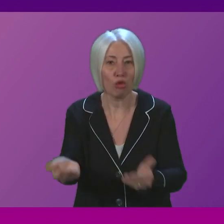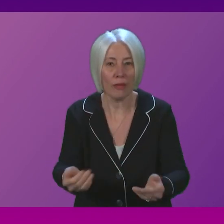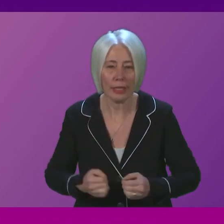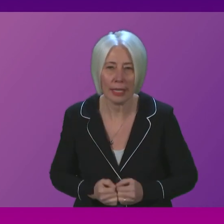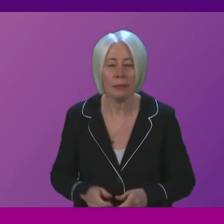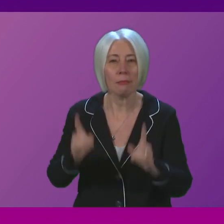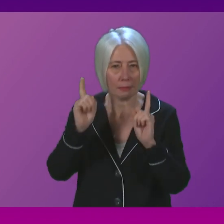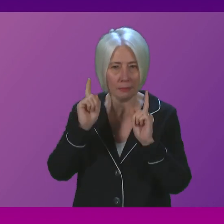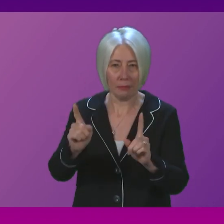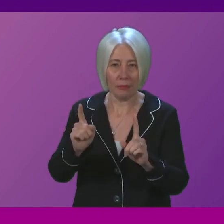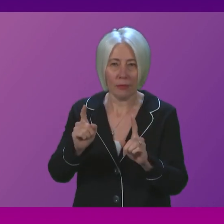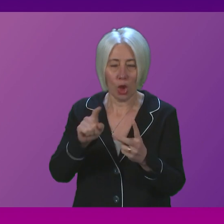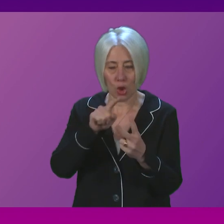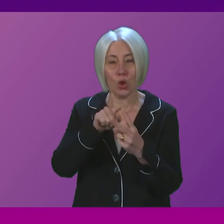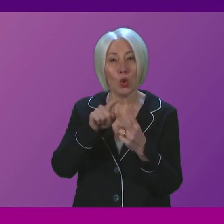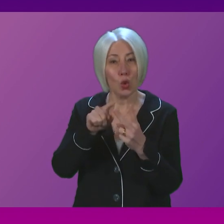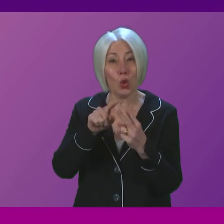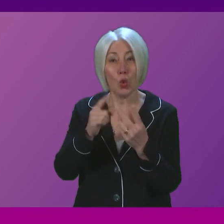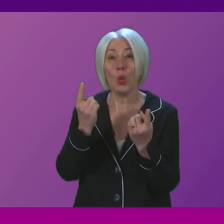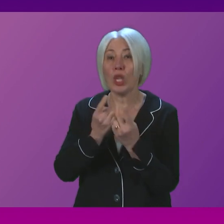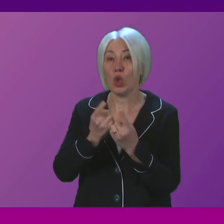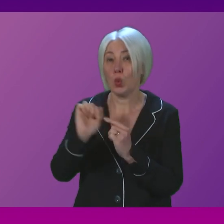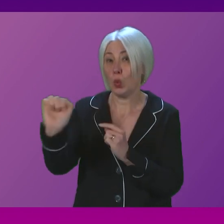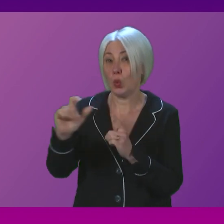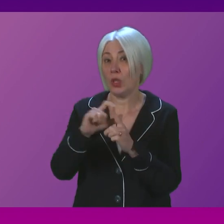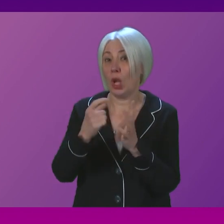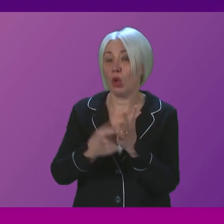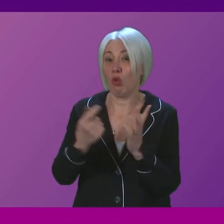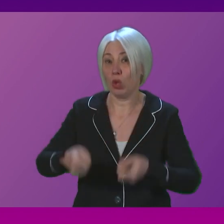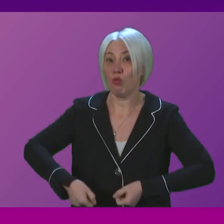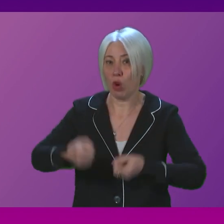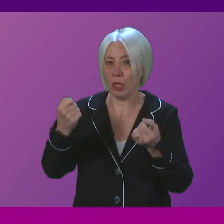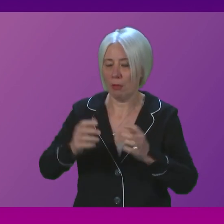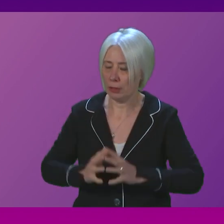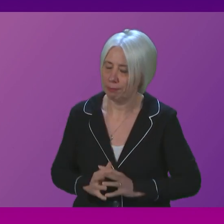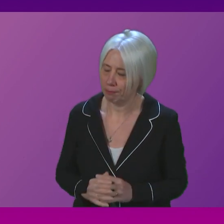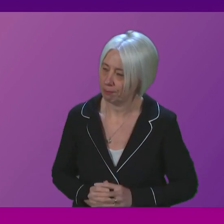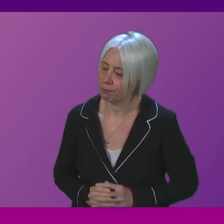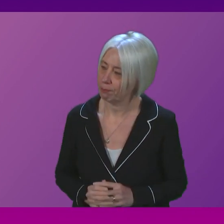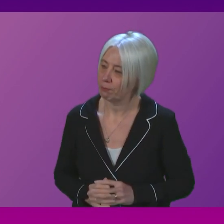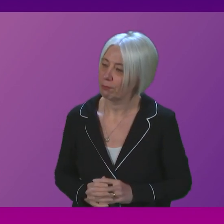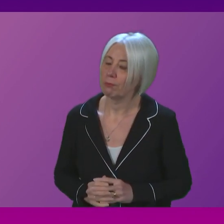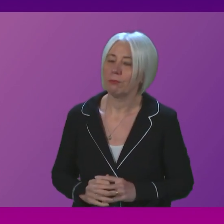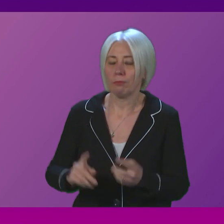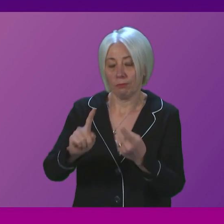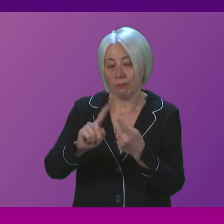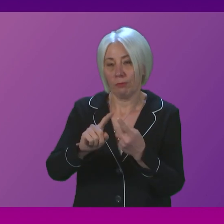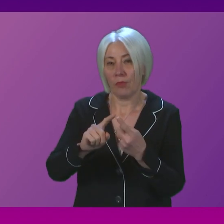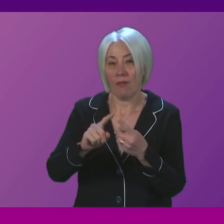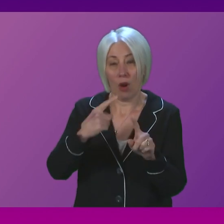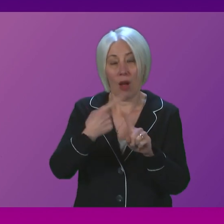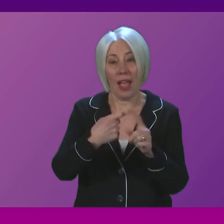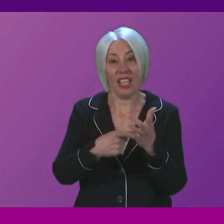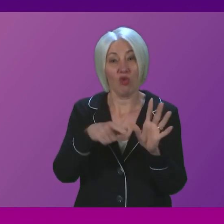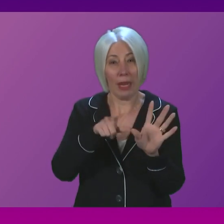let's look at the two particular issues that Douglas Ross raised in more detail. Firstly, in terms of radiology,